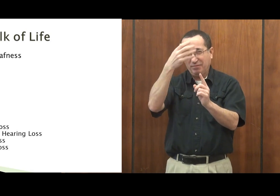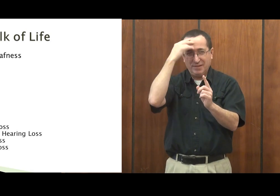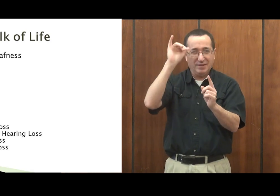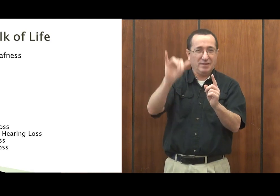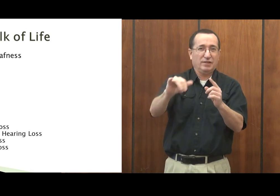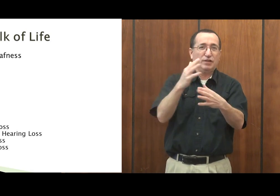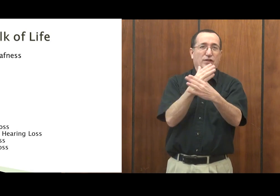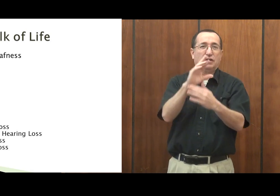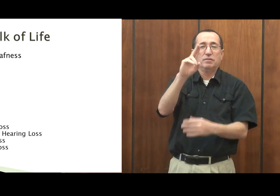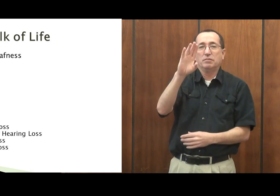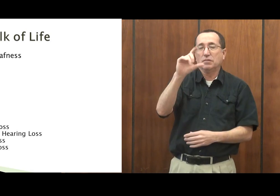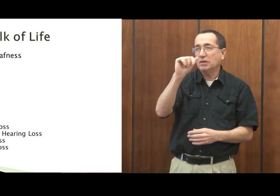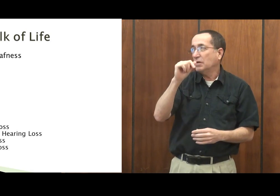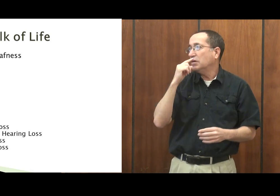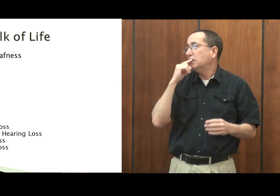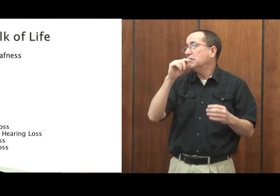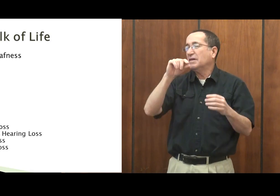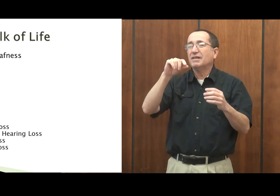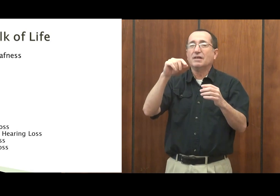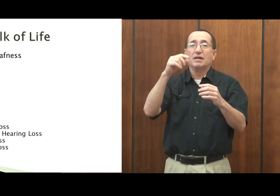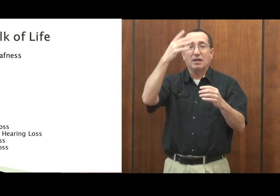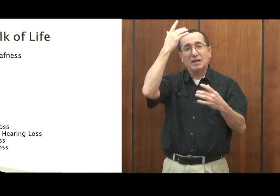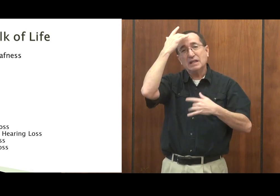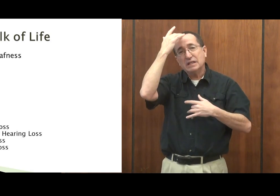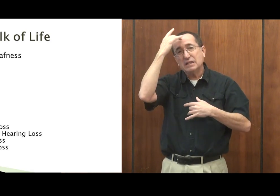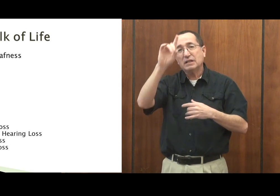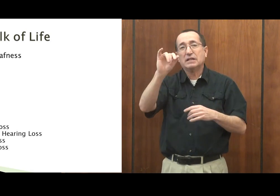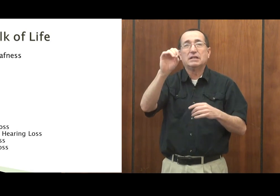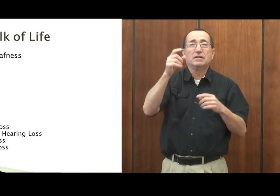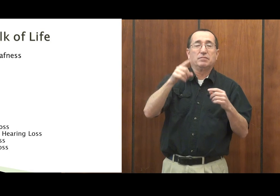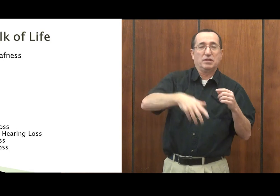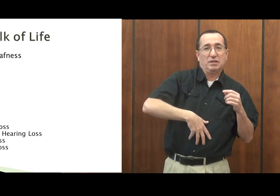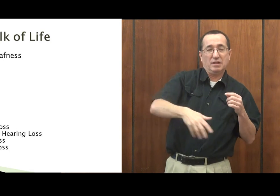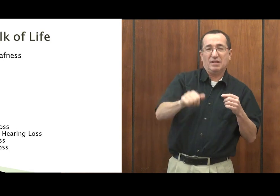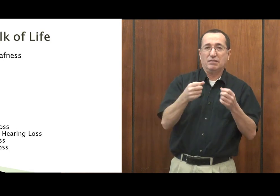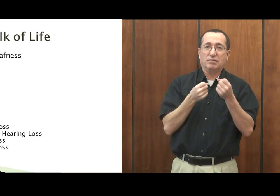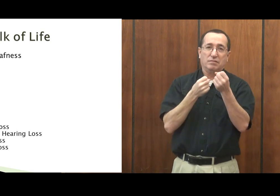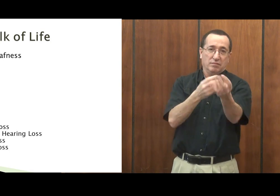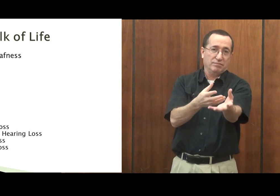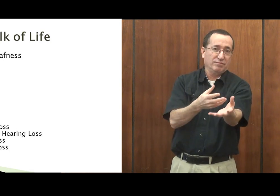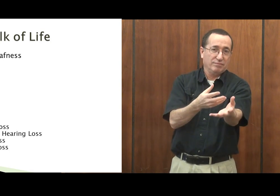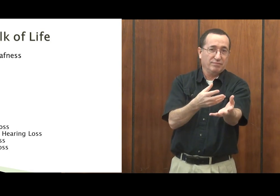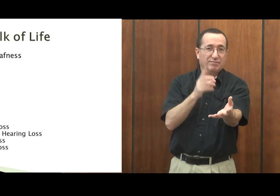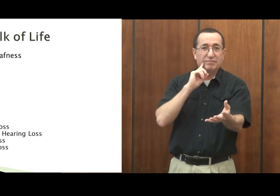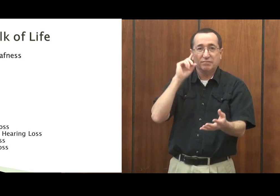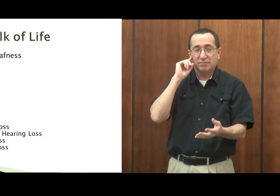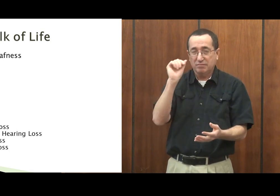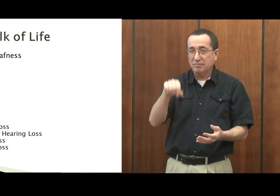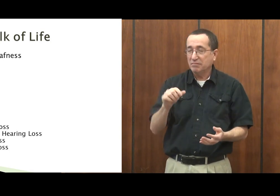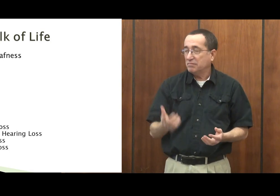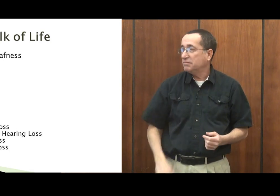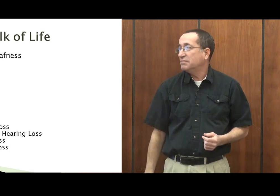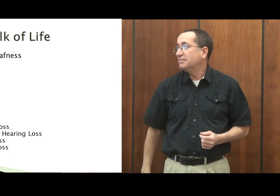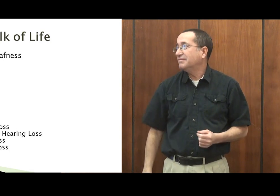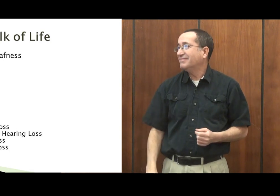70s and rubella was just a large epidemic. It was a big cause of hearing loss